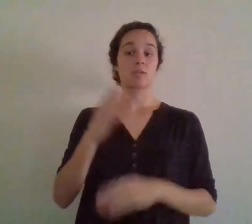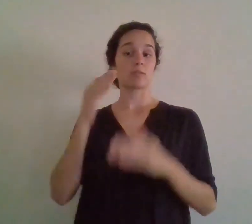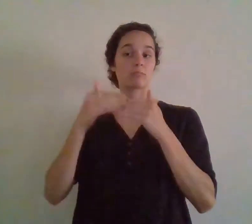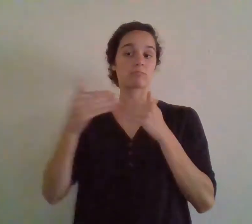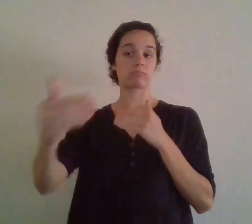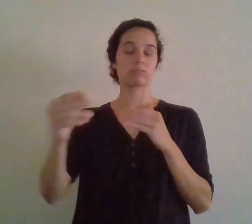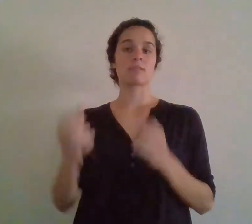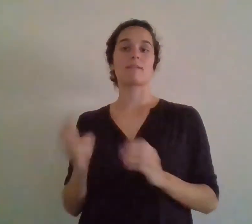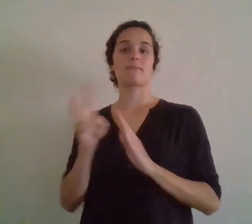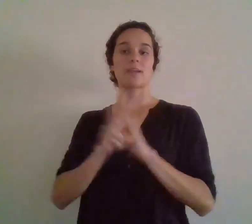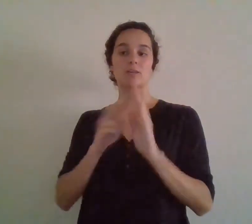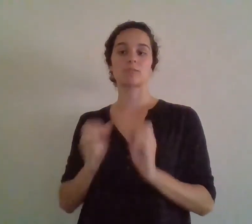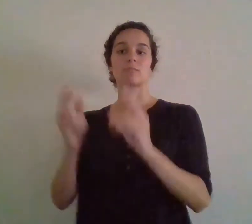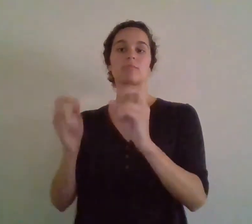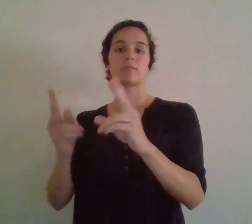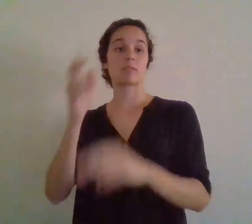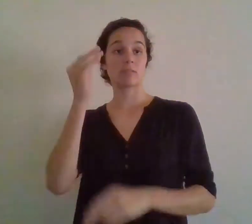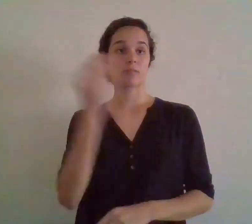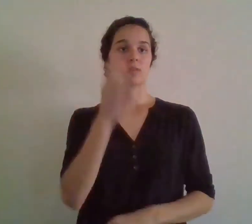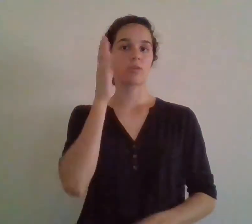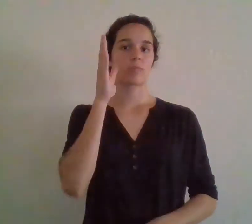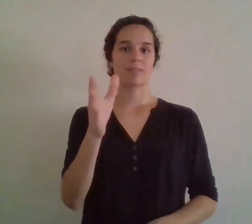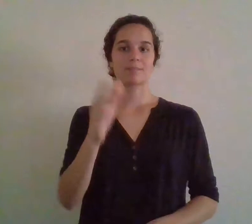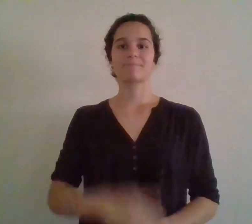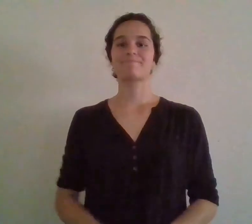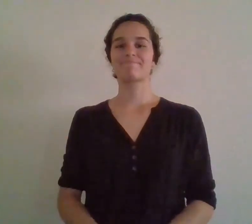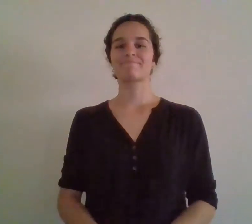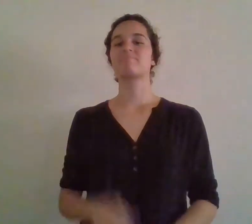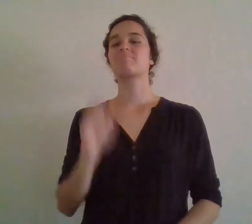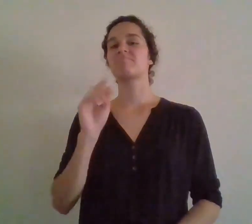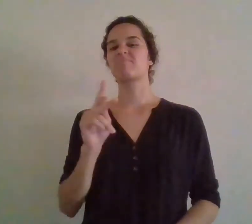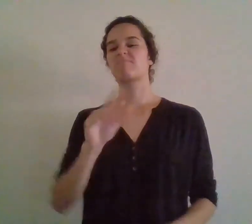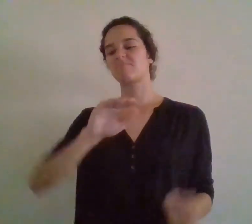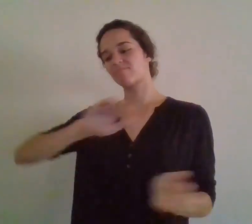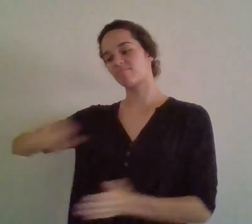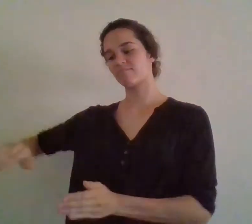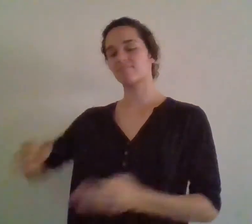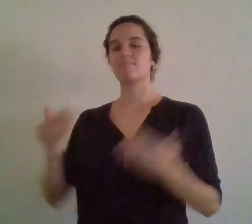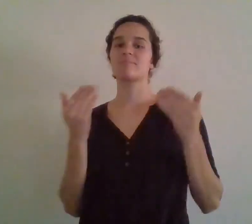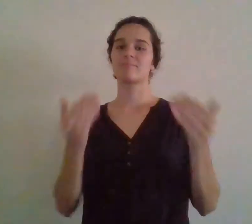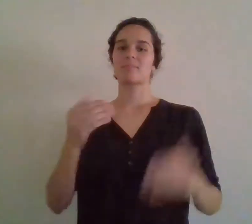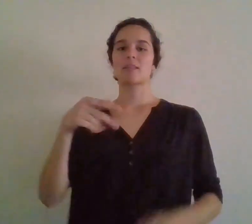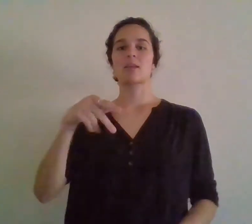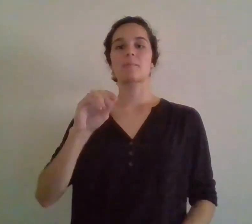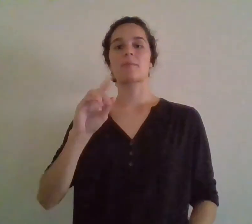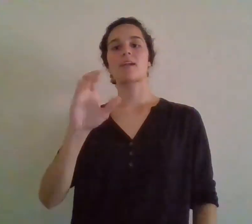notified of future videos. Now, let us get to the podcast.